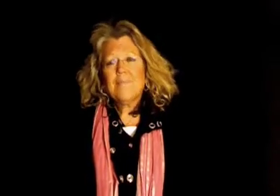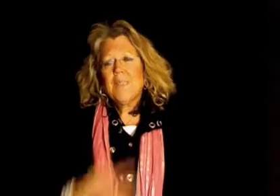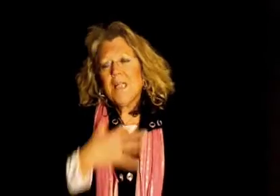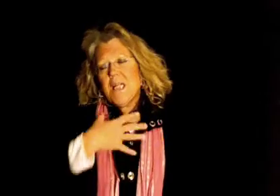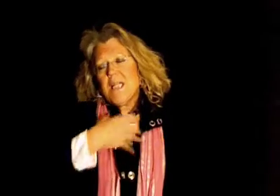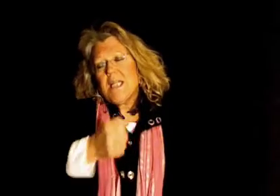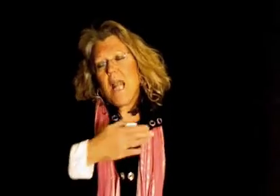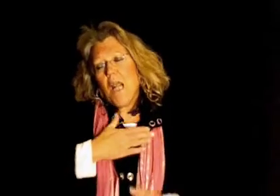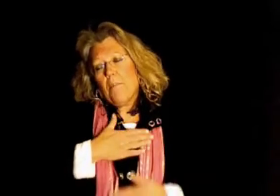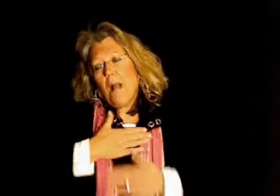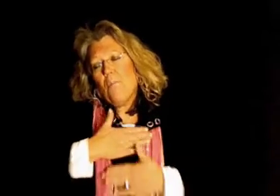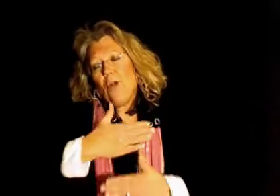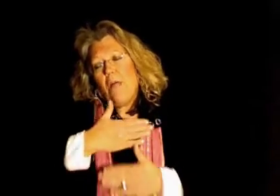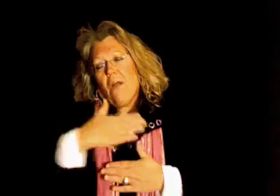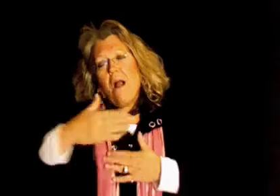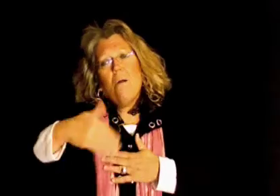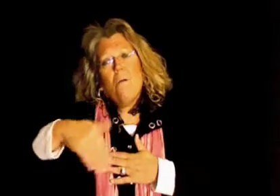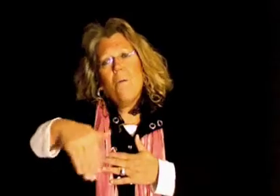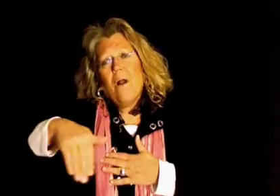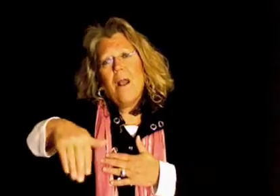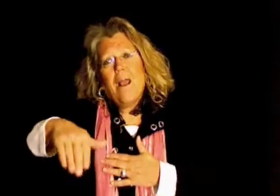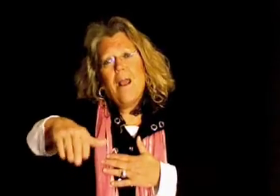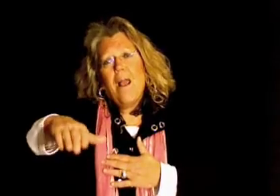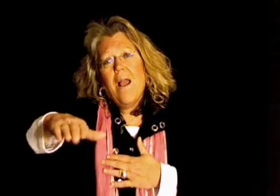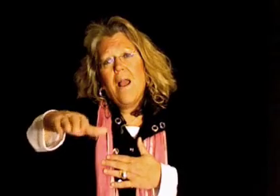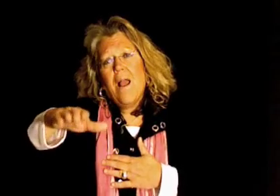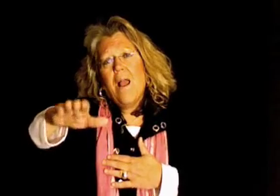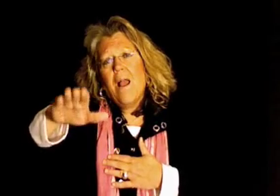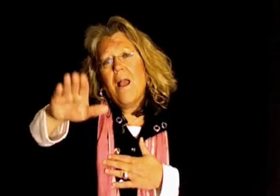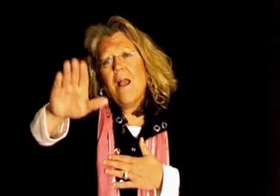Take my breath away